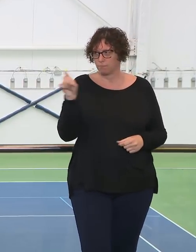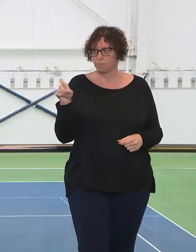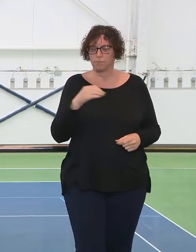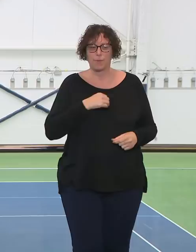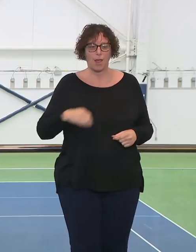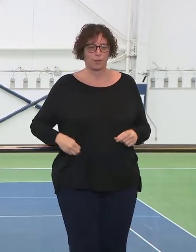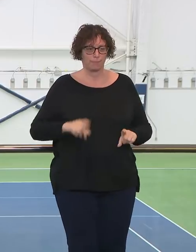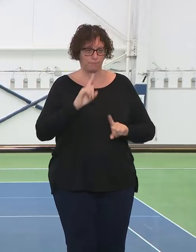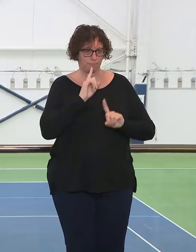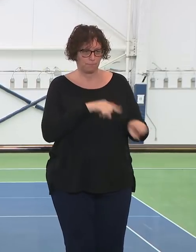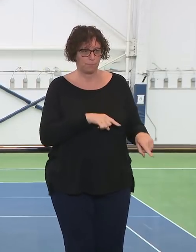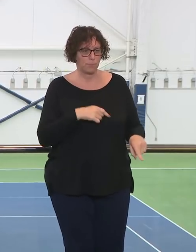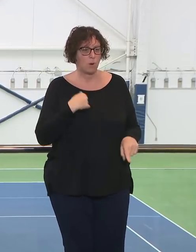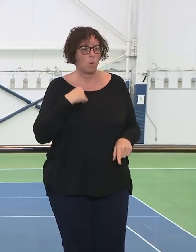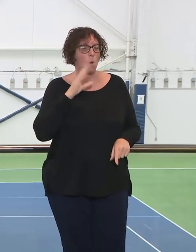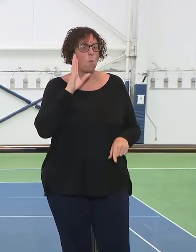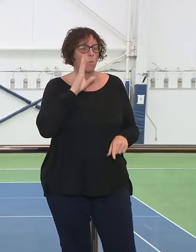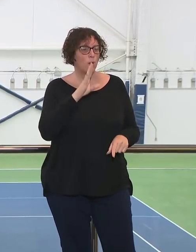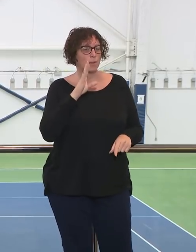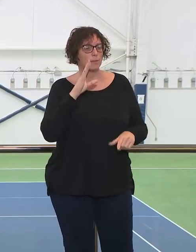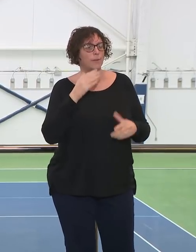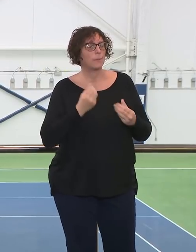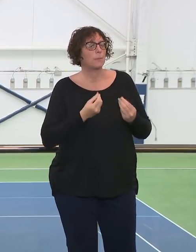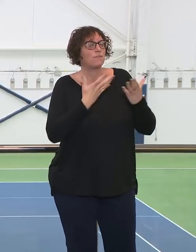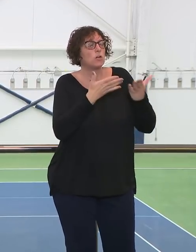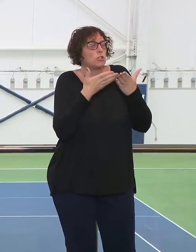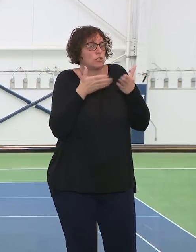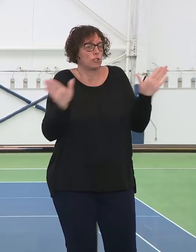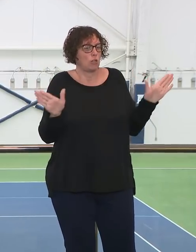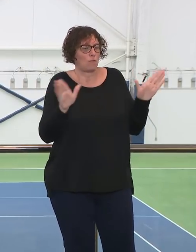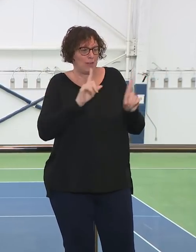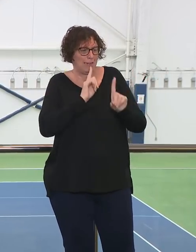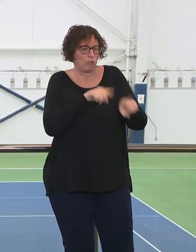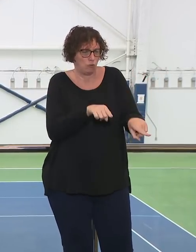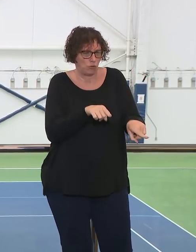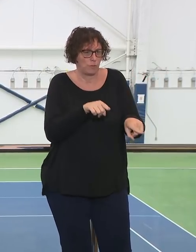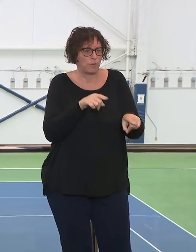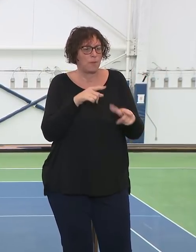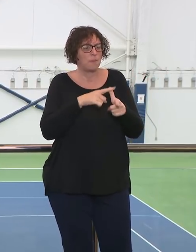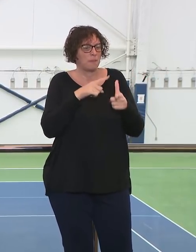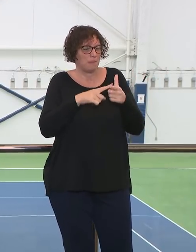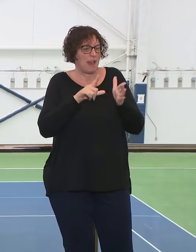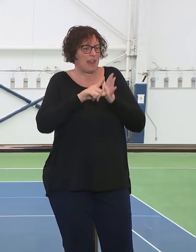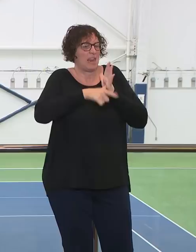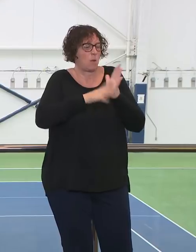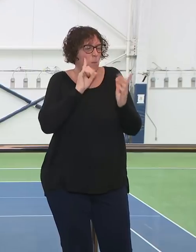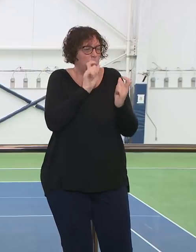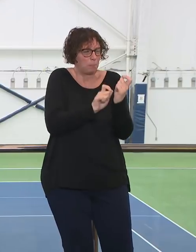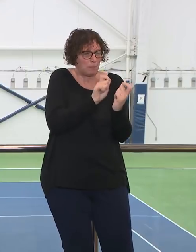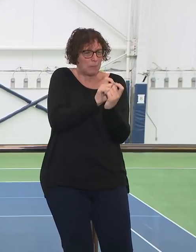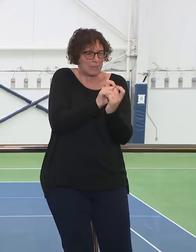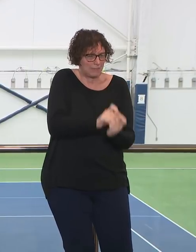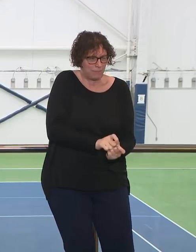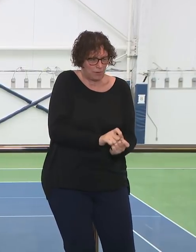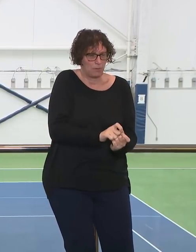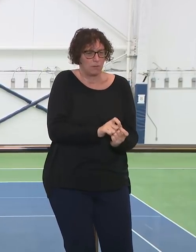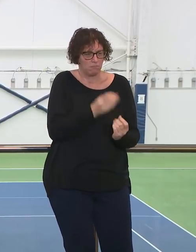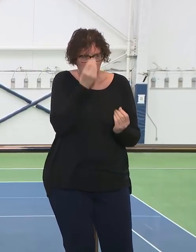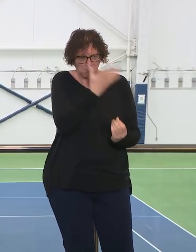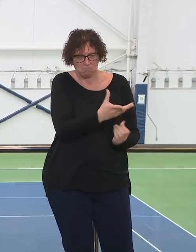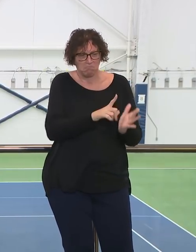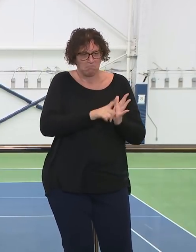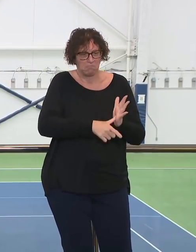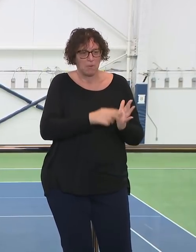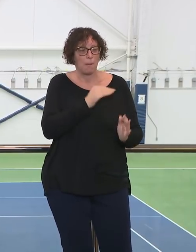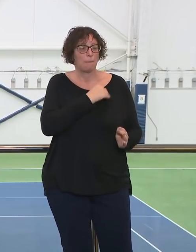between Department of Corrections, Mayor's Office of Criminal Justice, NYPD, and then also